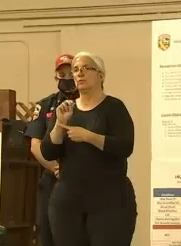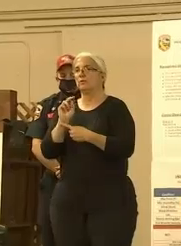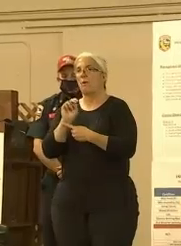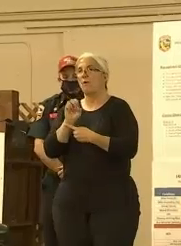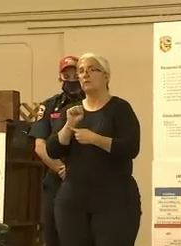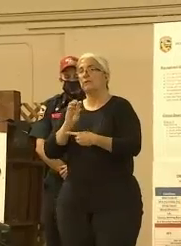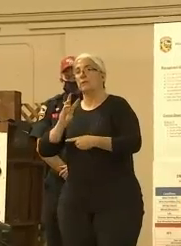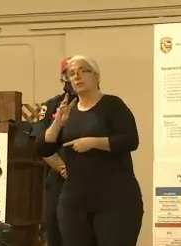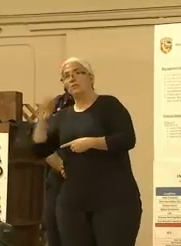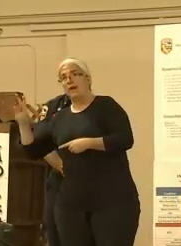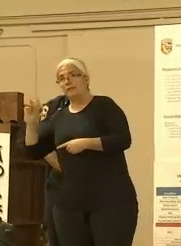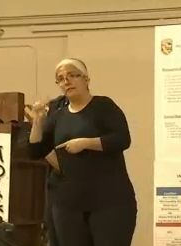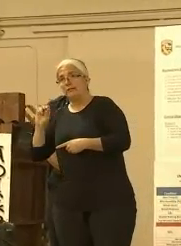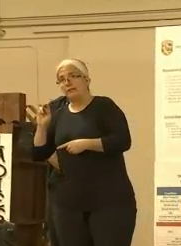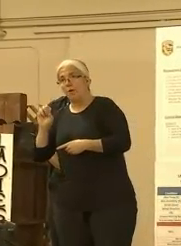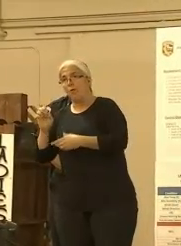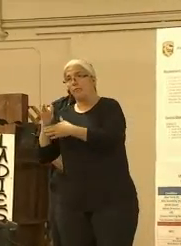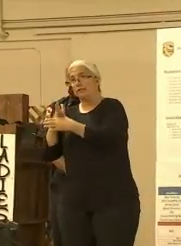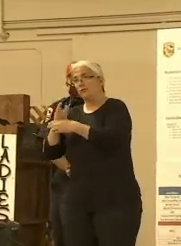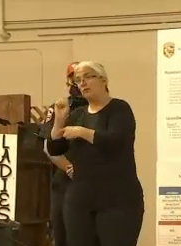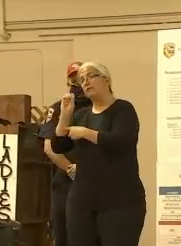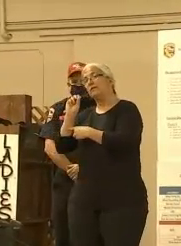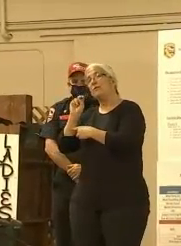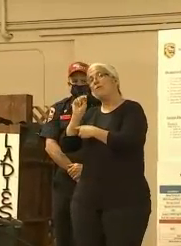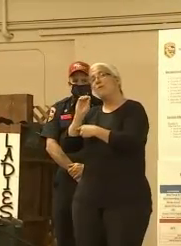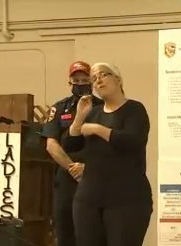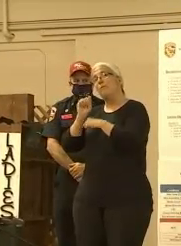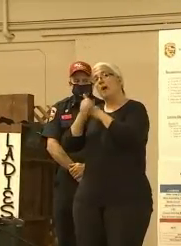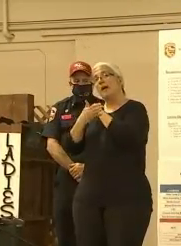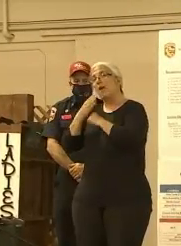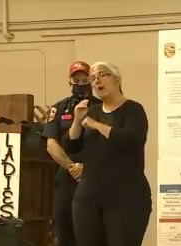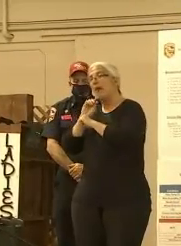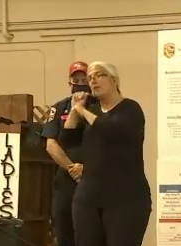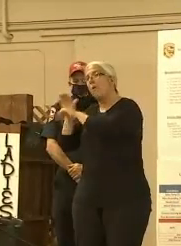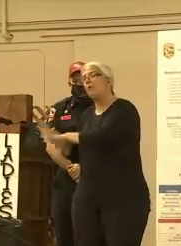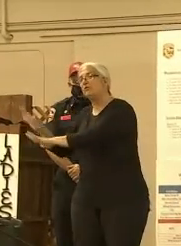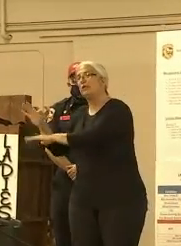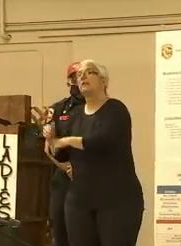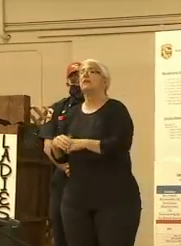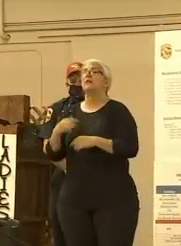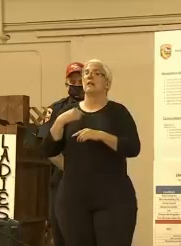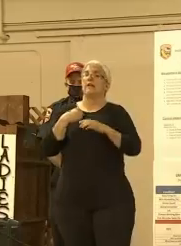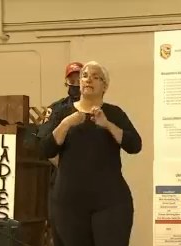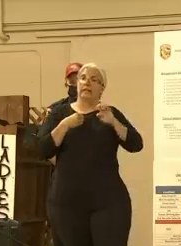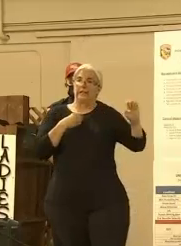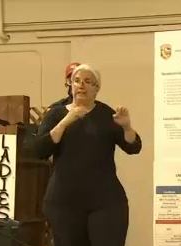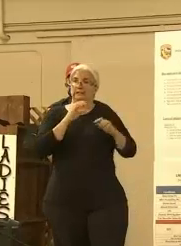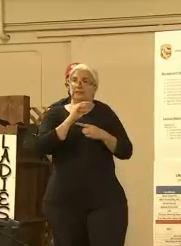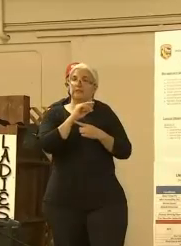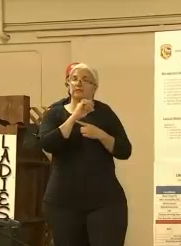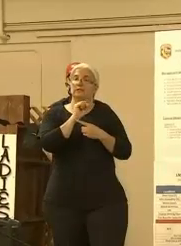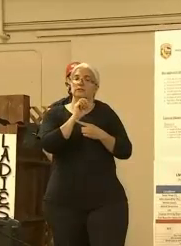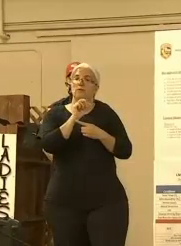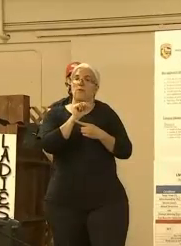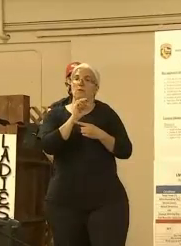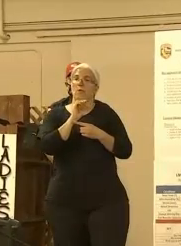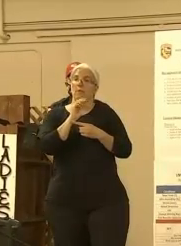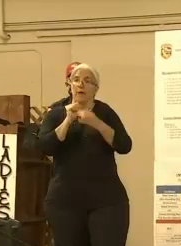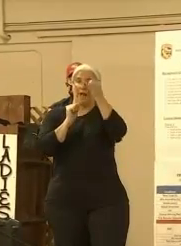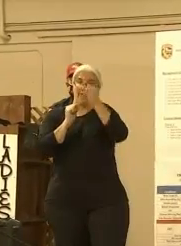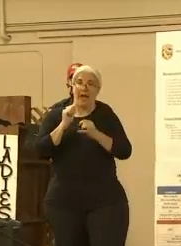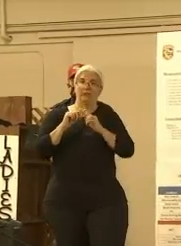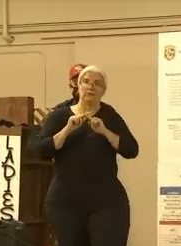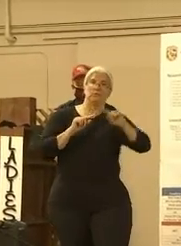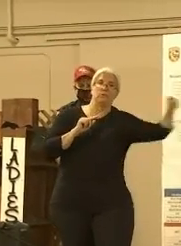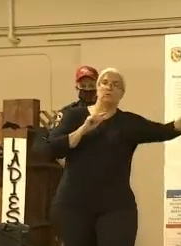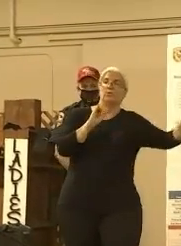line, and we have the east zone, which starts at the Sonoma County line, and over to Yolo and Sonoma counties. Starting off with a fire up